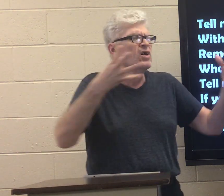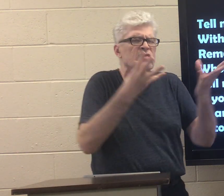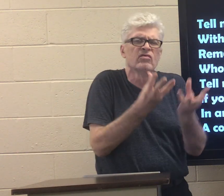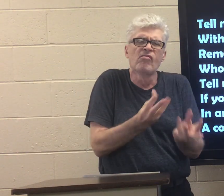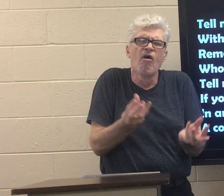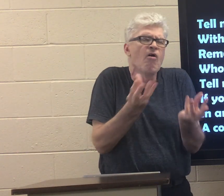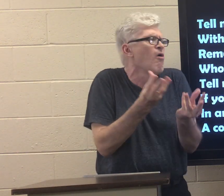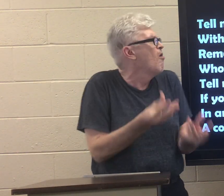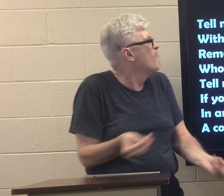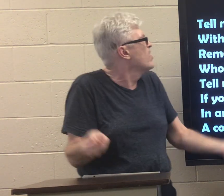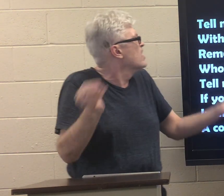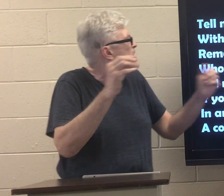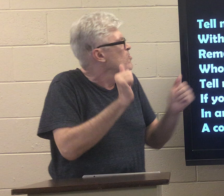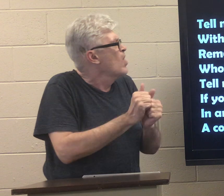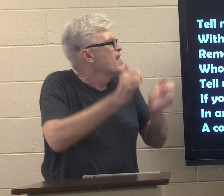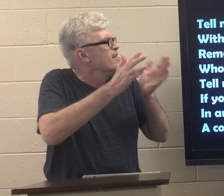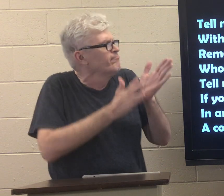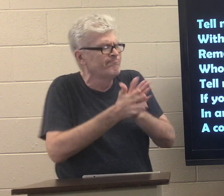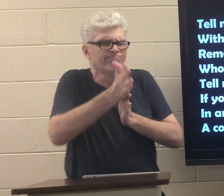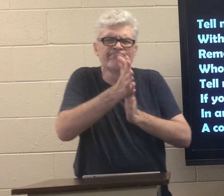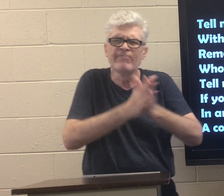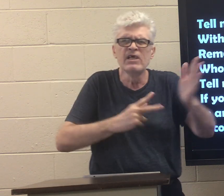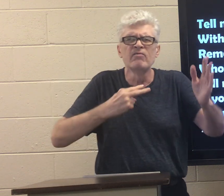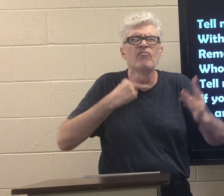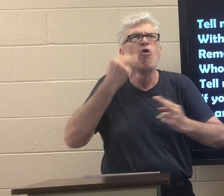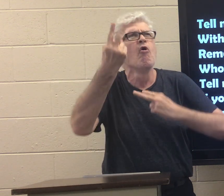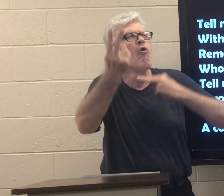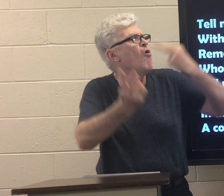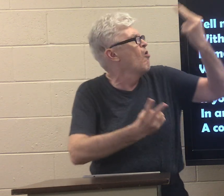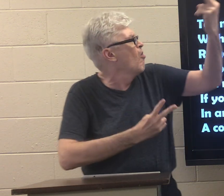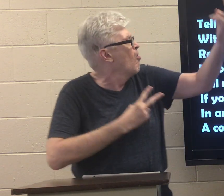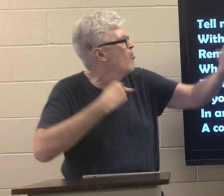softly with earnest tones and gray.